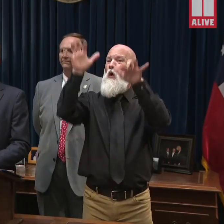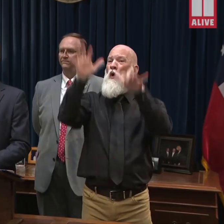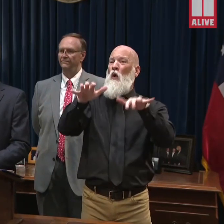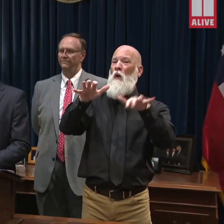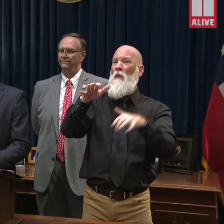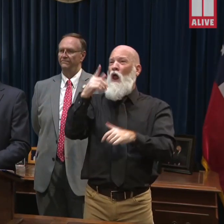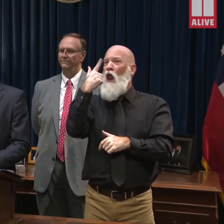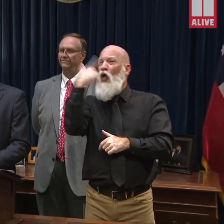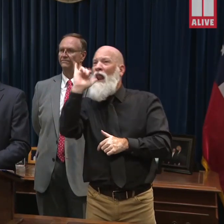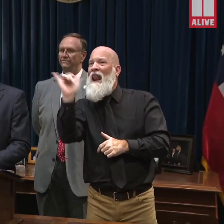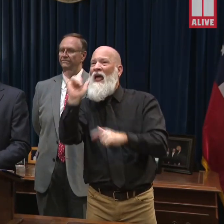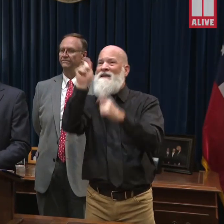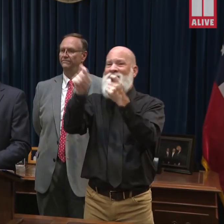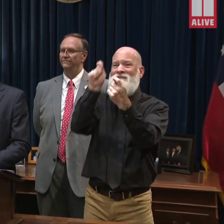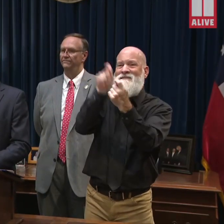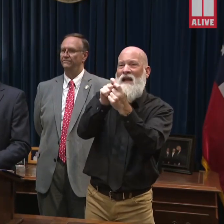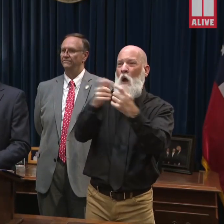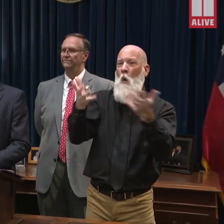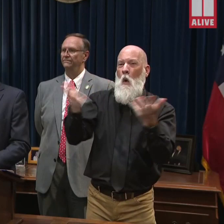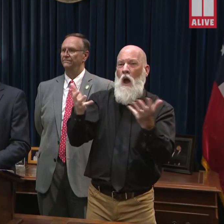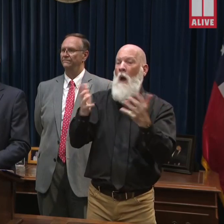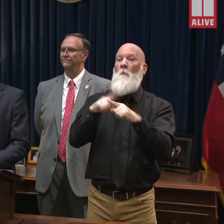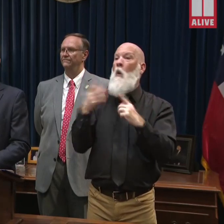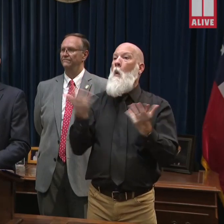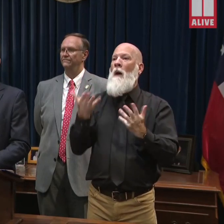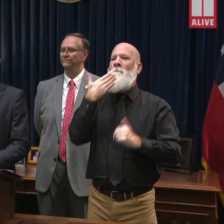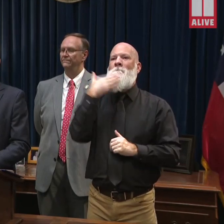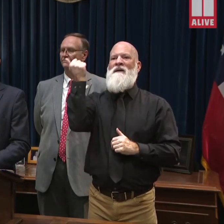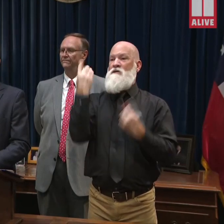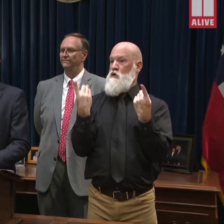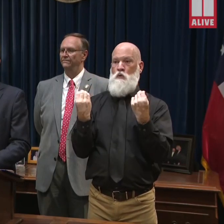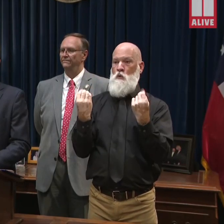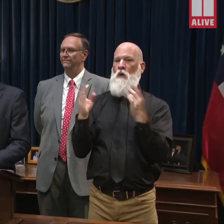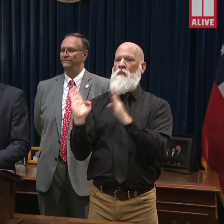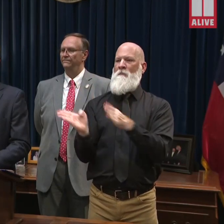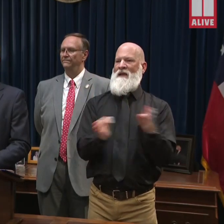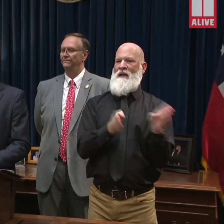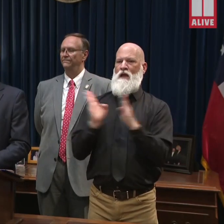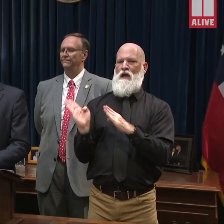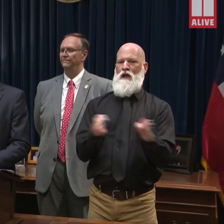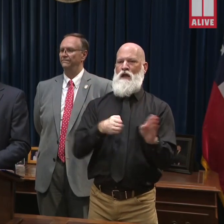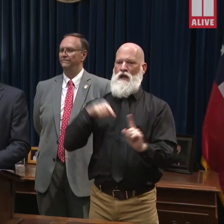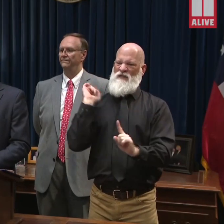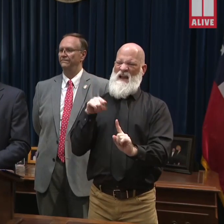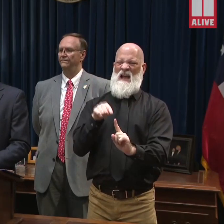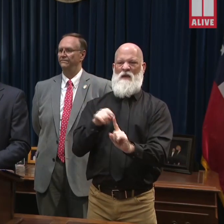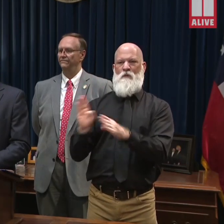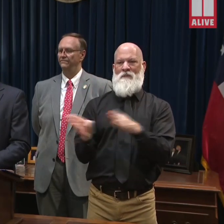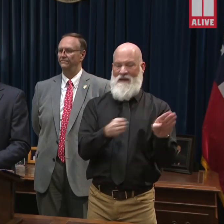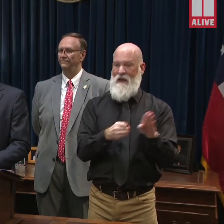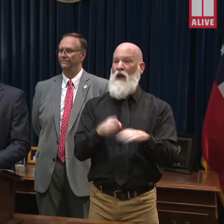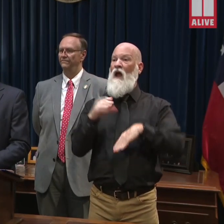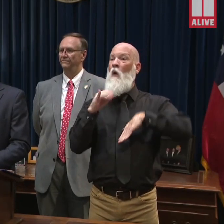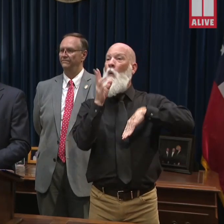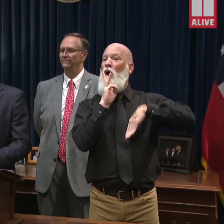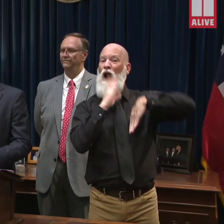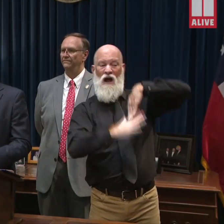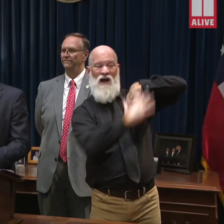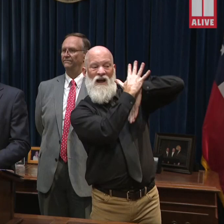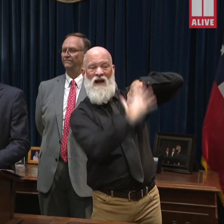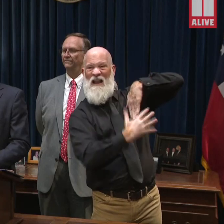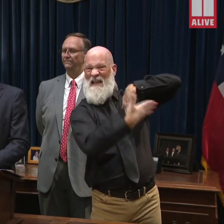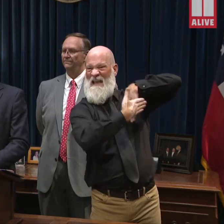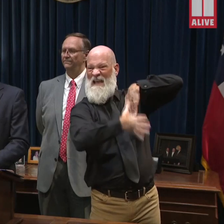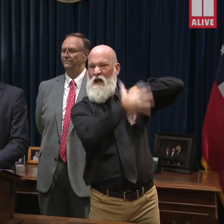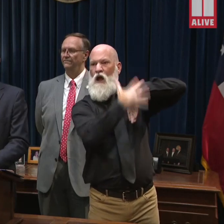But you need to start preparing now if you're in the coastal communities for sure. We'll continue to keep you updated as we learn more. We